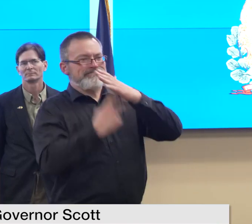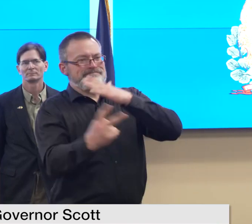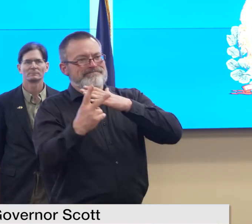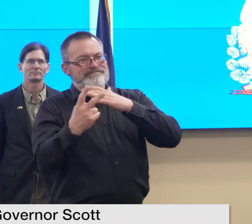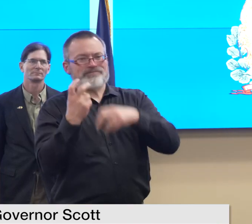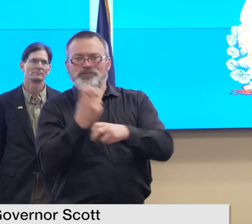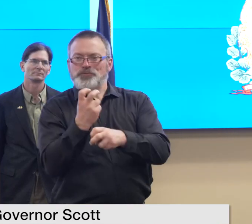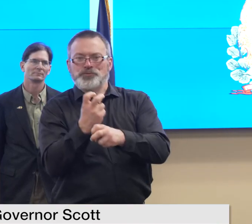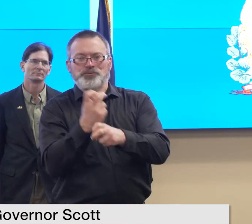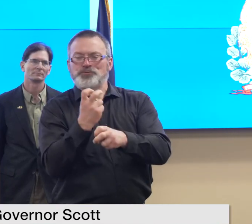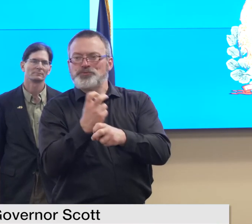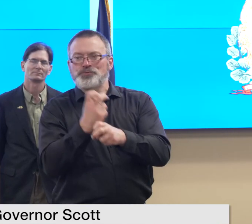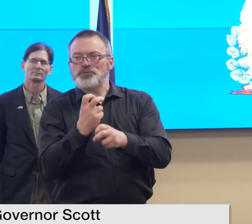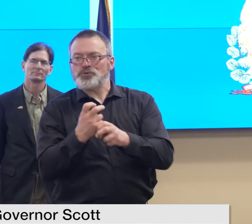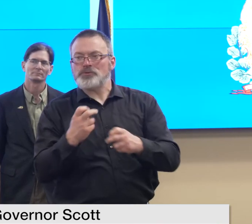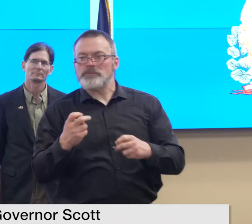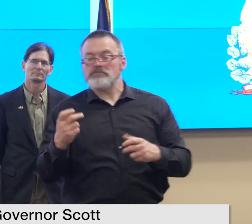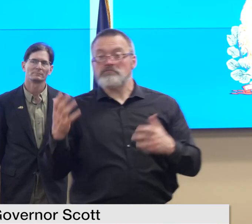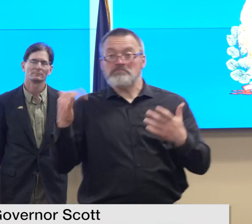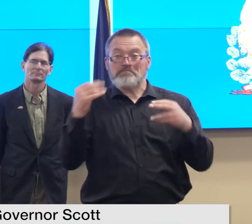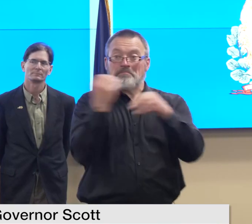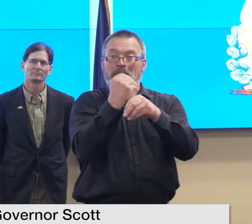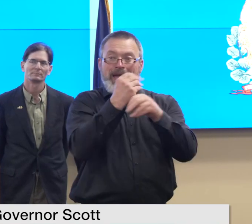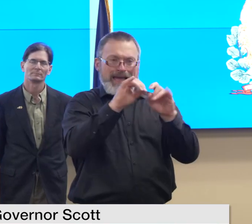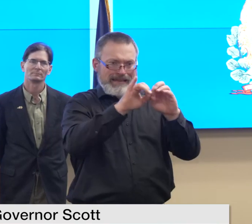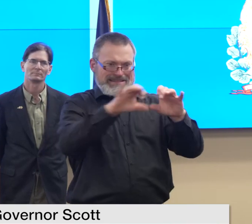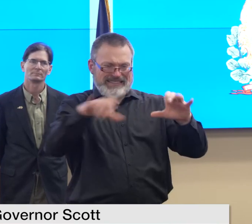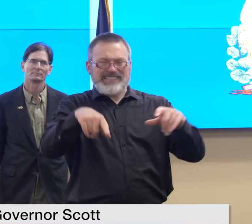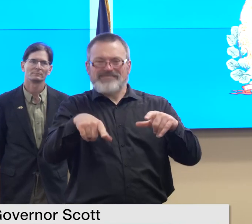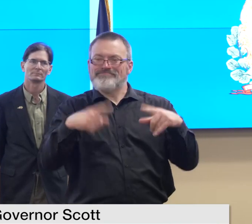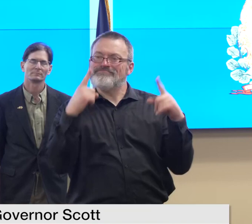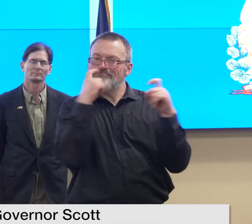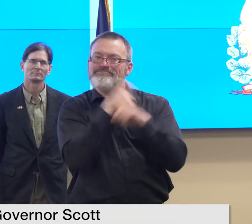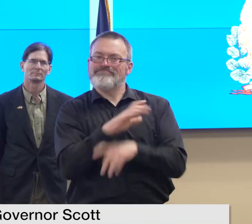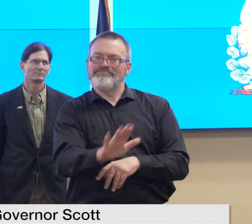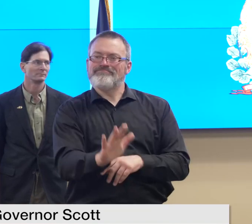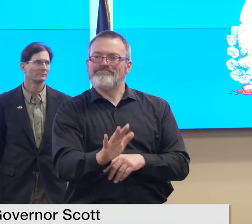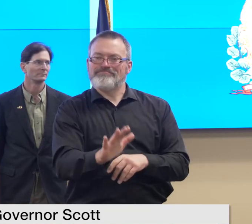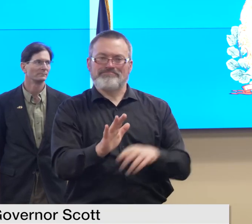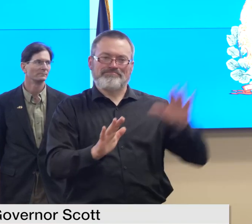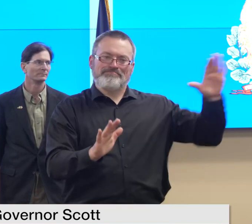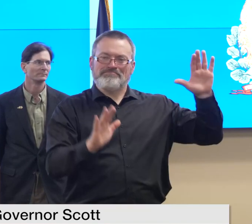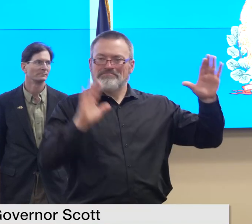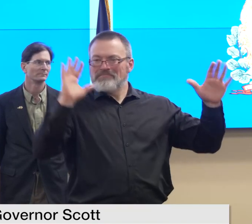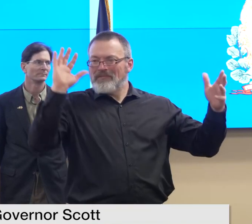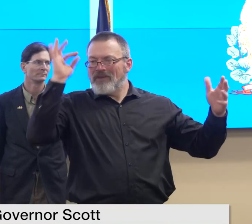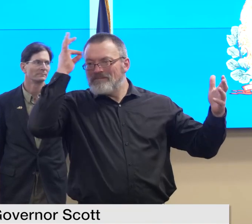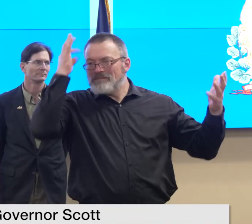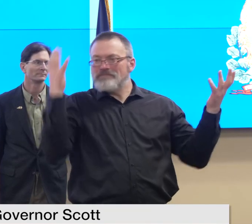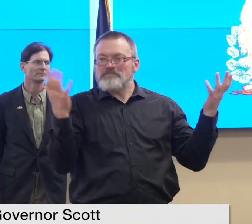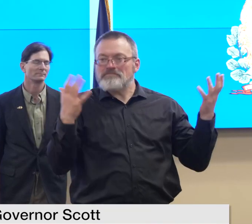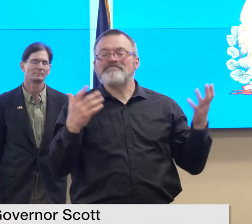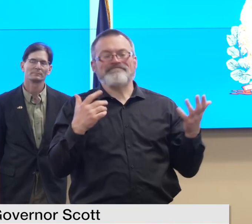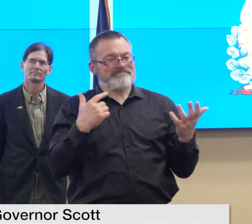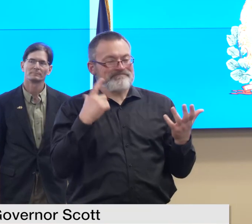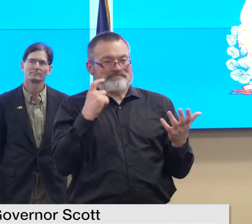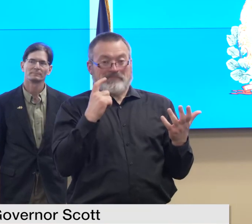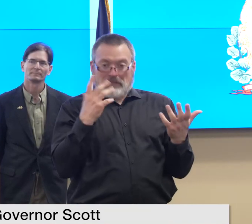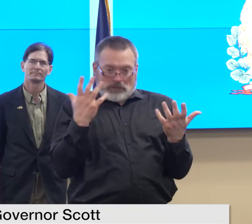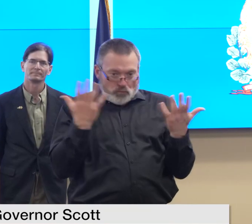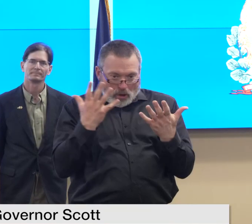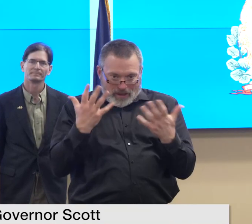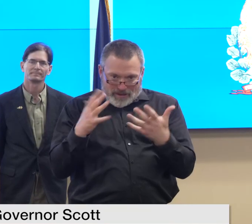the formula is a bit more complicated um so we'll we'll just have to wait wait and see